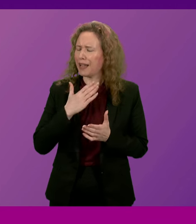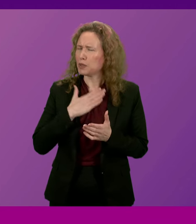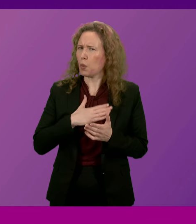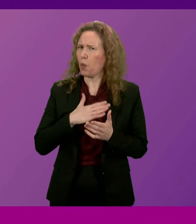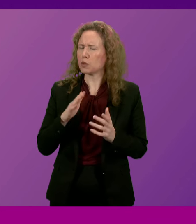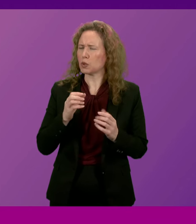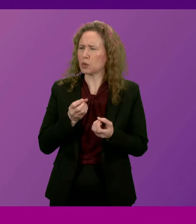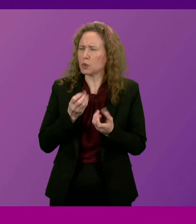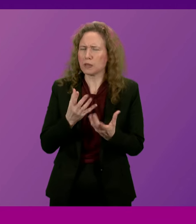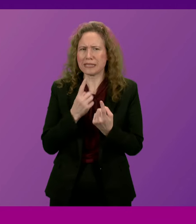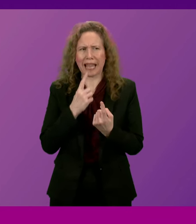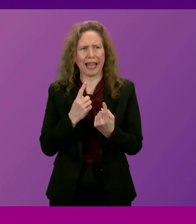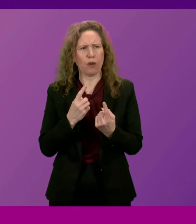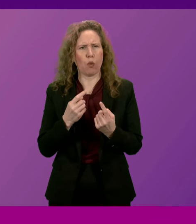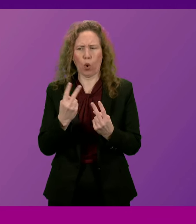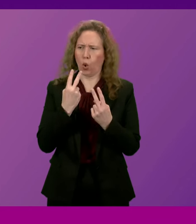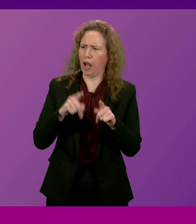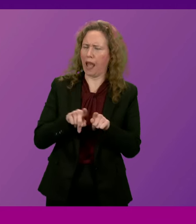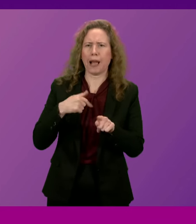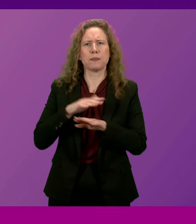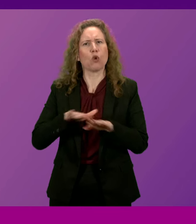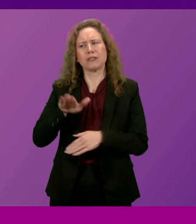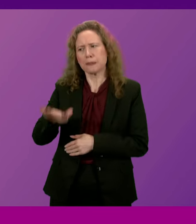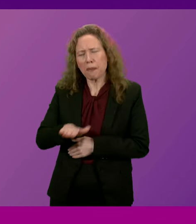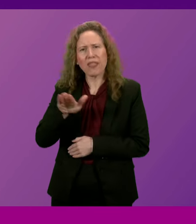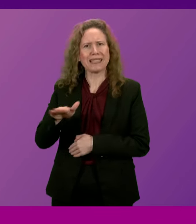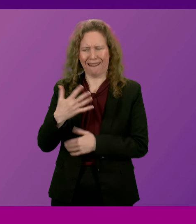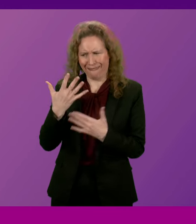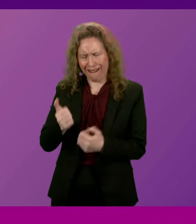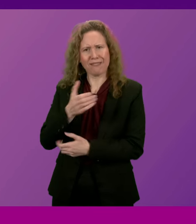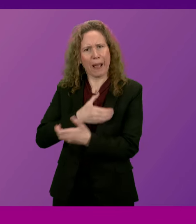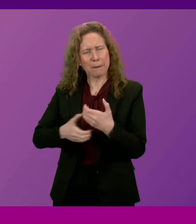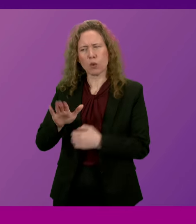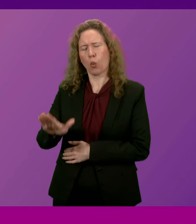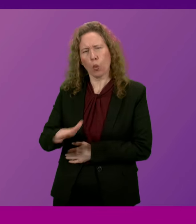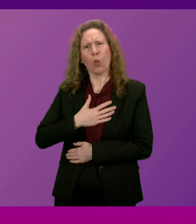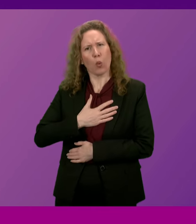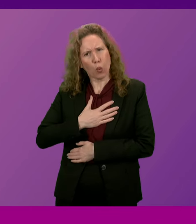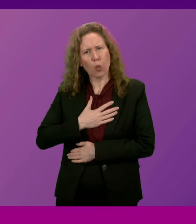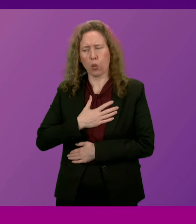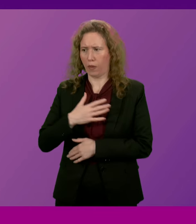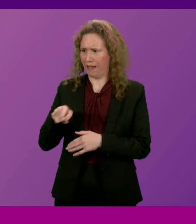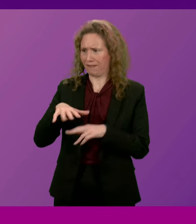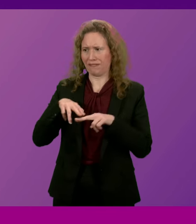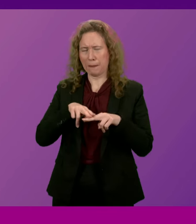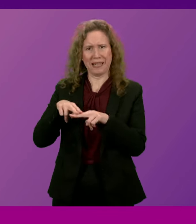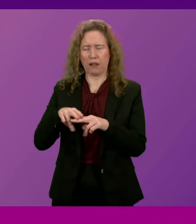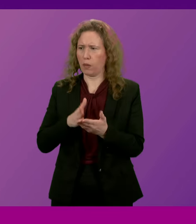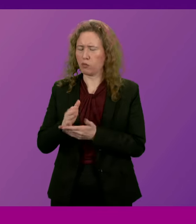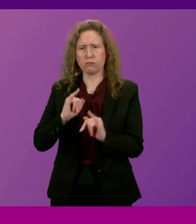sense that I am not sympathetic and empathetic to the situation in which the Wilson family find themselves.